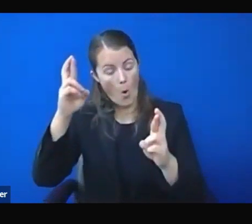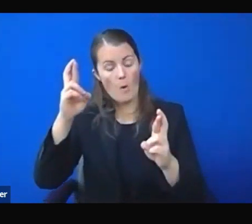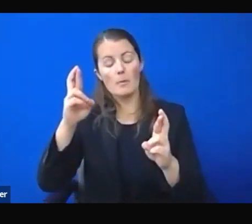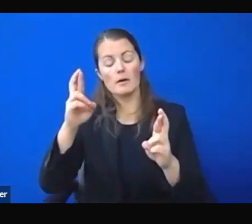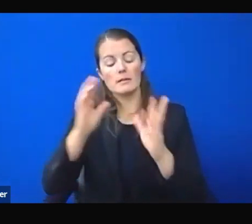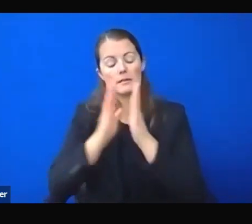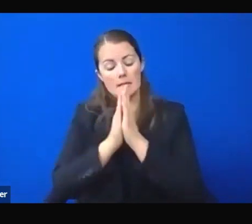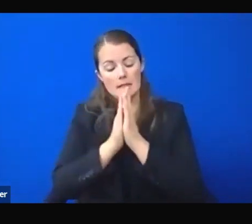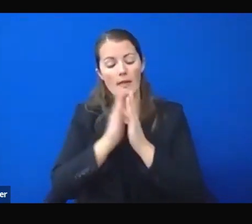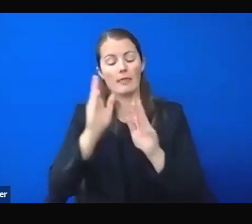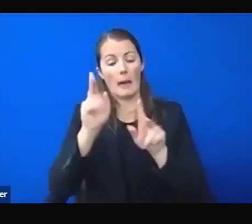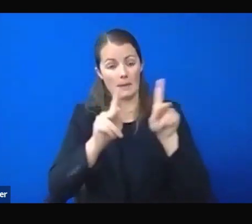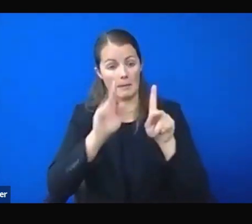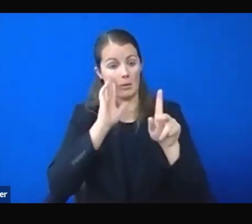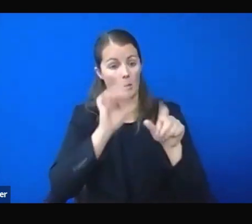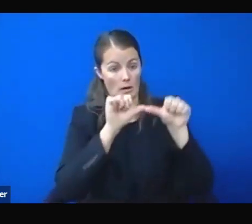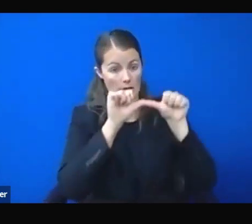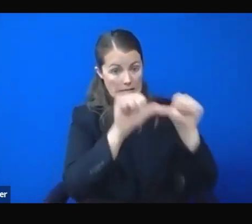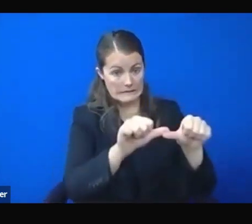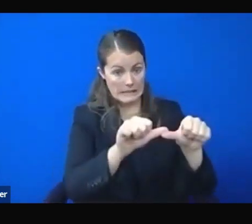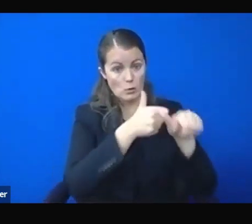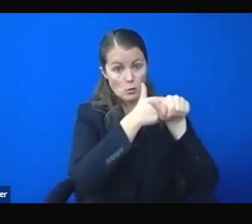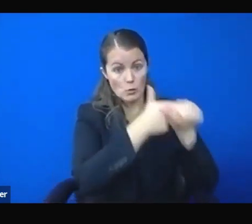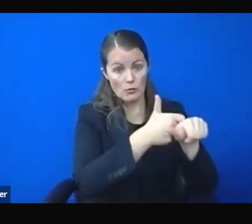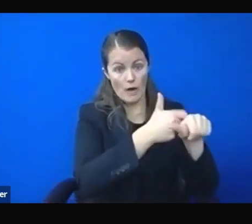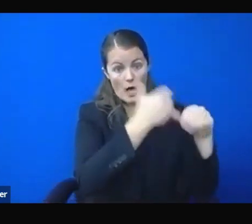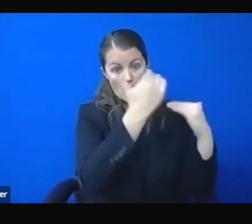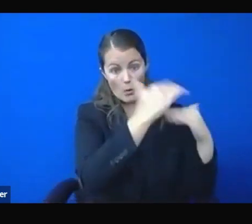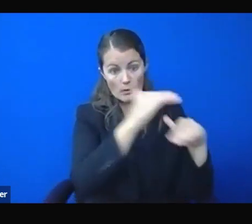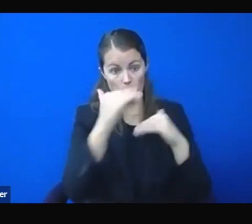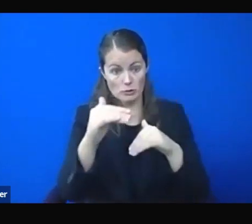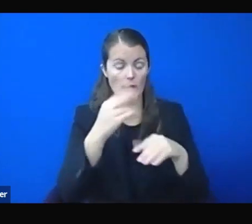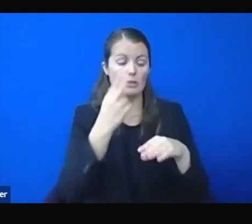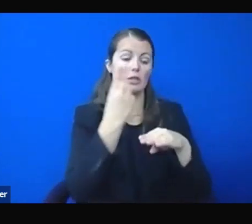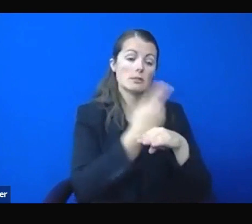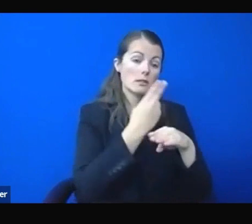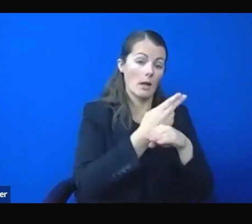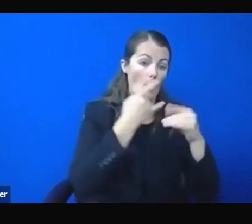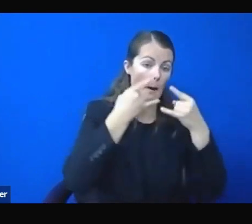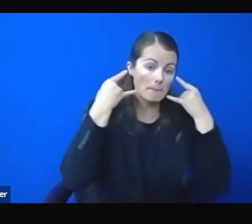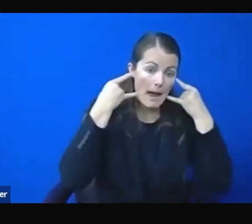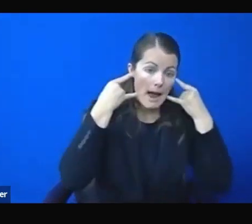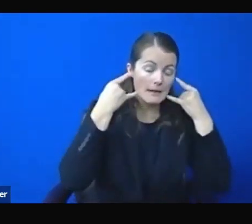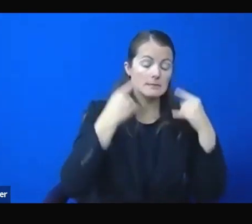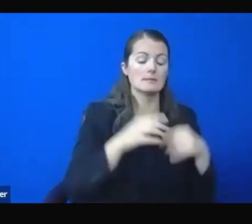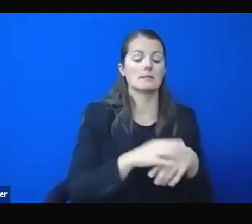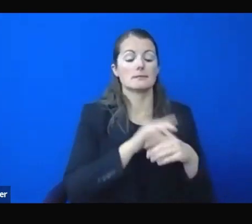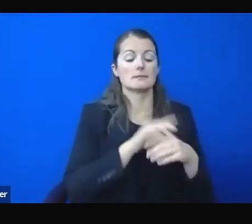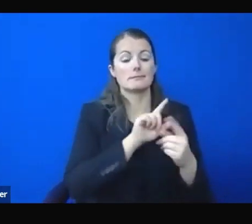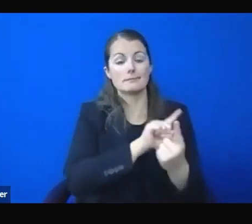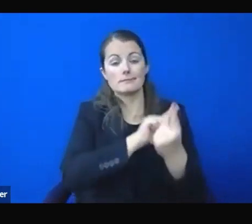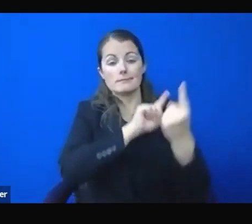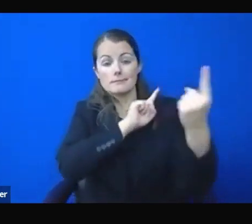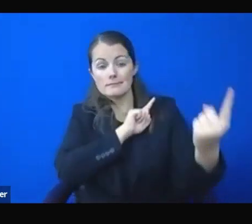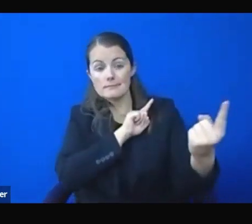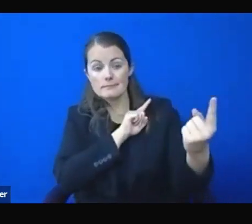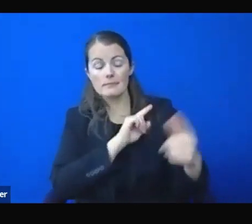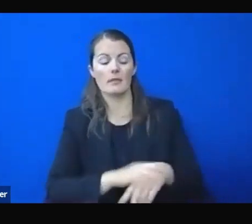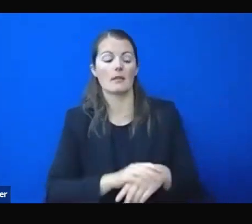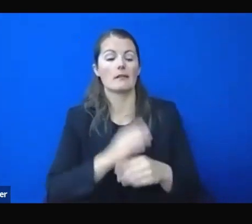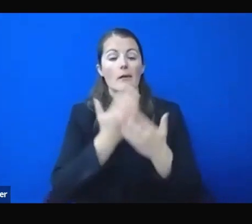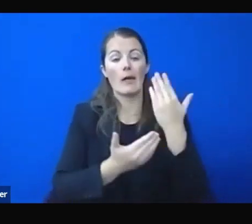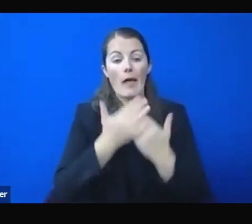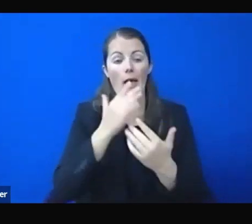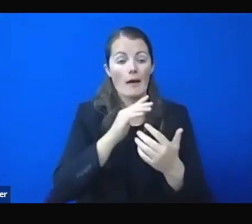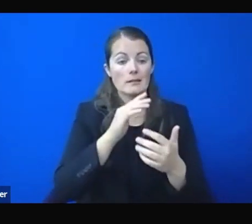put in place, that they wear a mask, that they wash our hands, that they practice social distancing, they avoid large groups, they help us protect